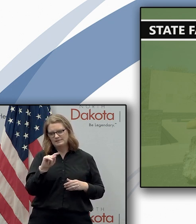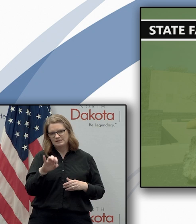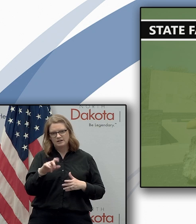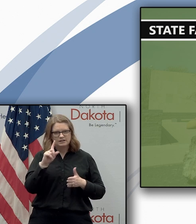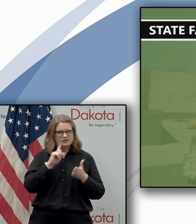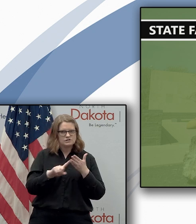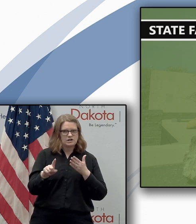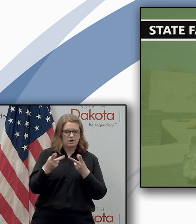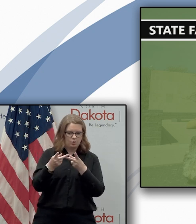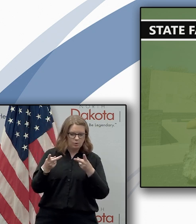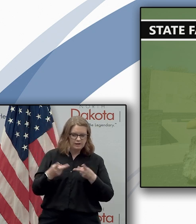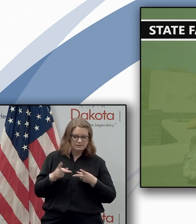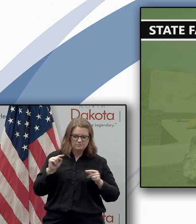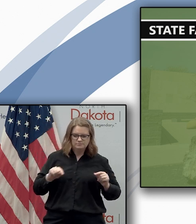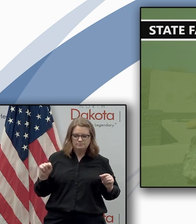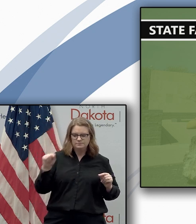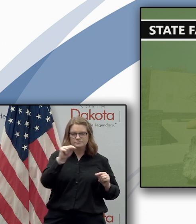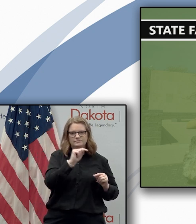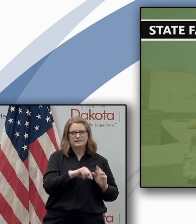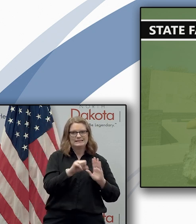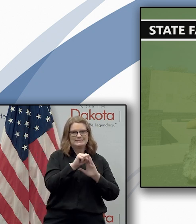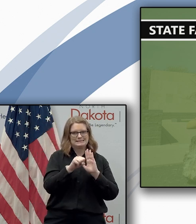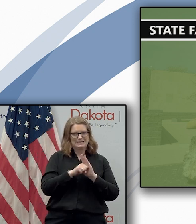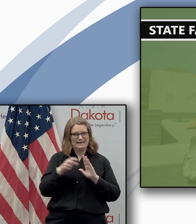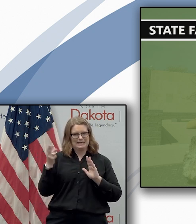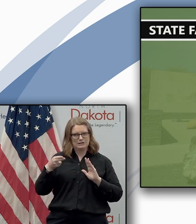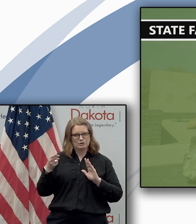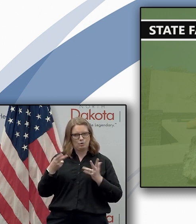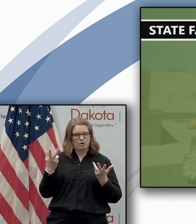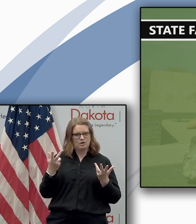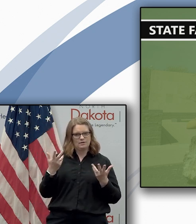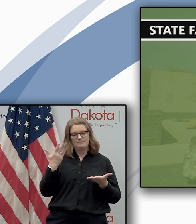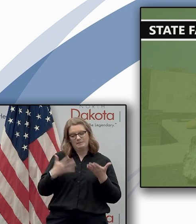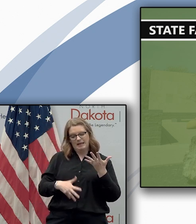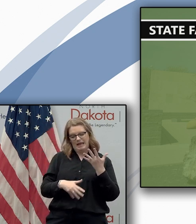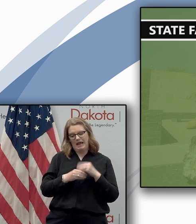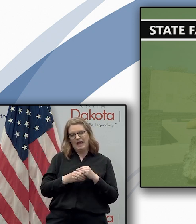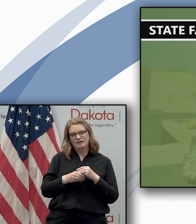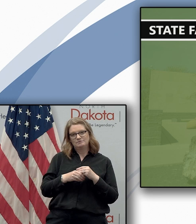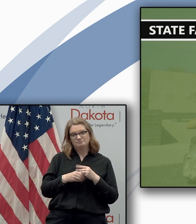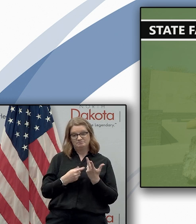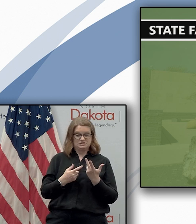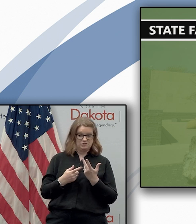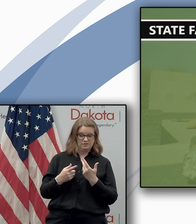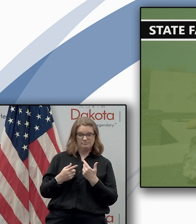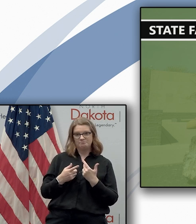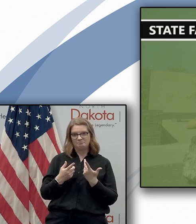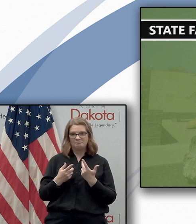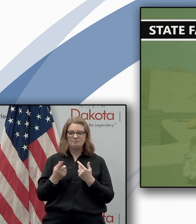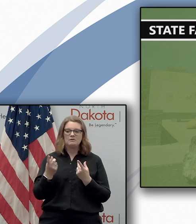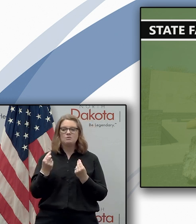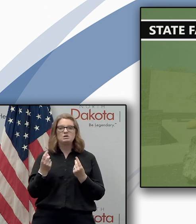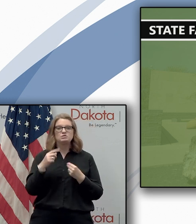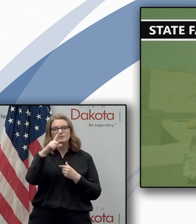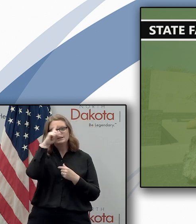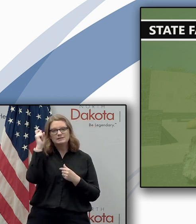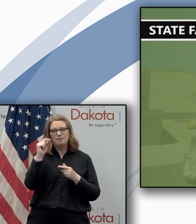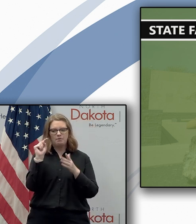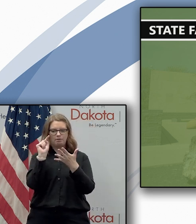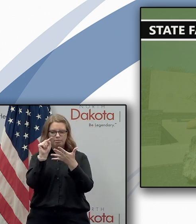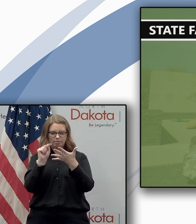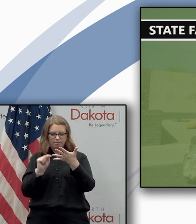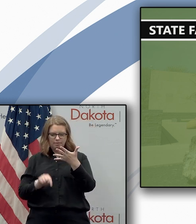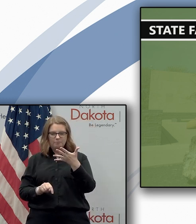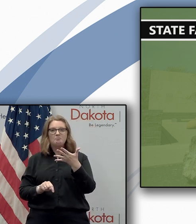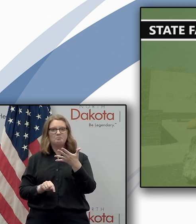out those locations for the state historical society and maybe add those to your bucket list of things to visit this summer but we're also